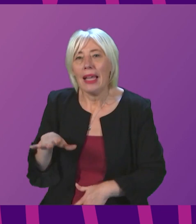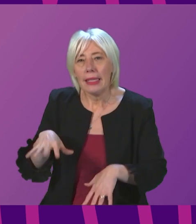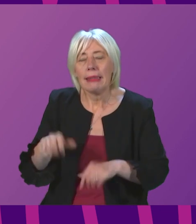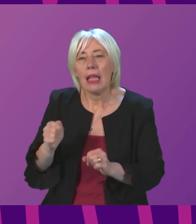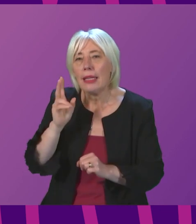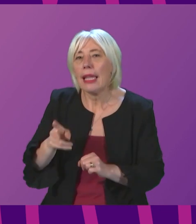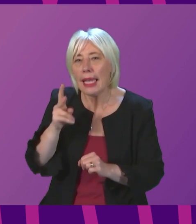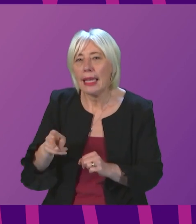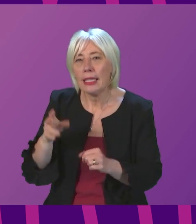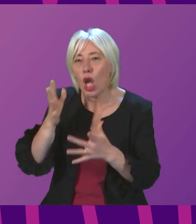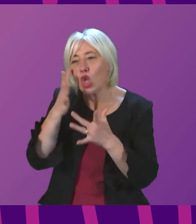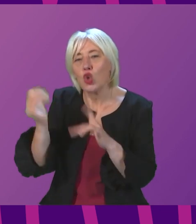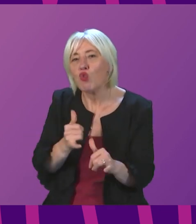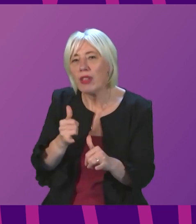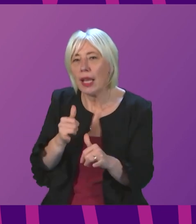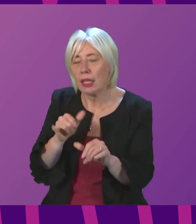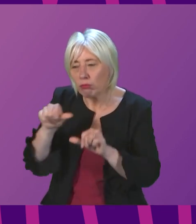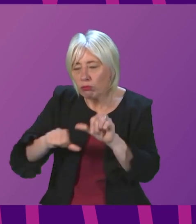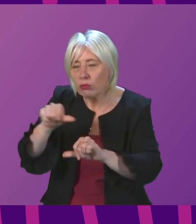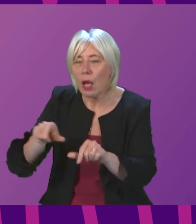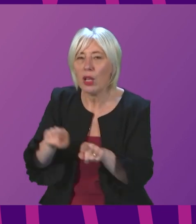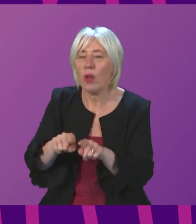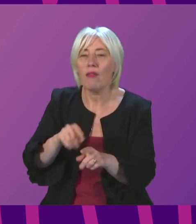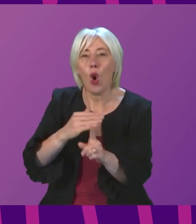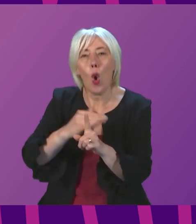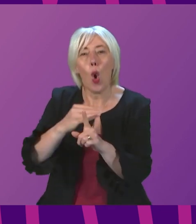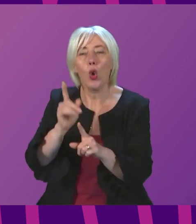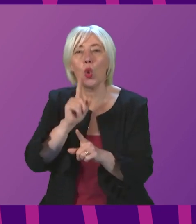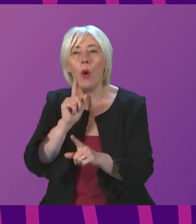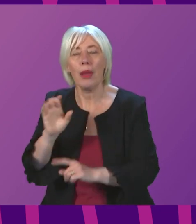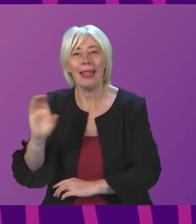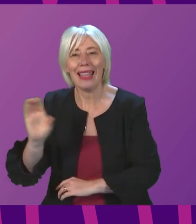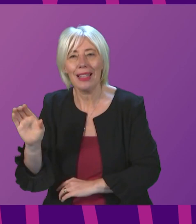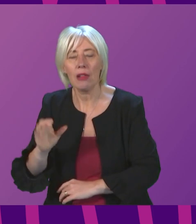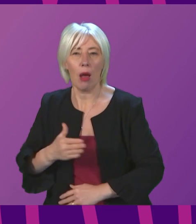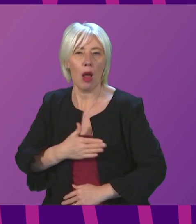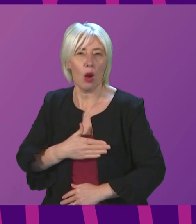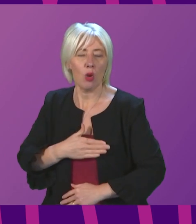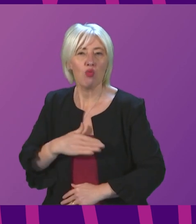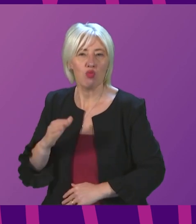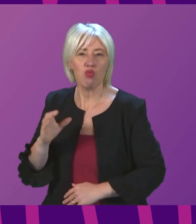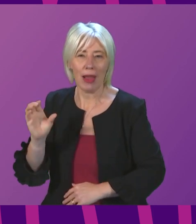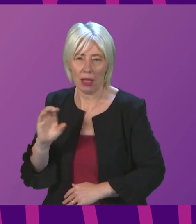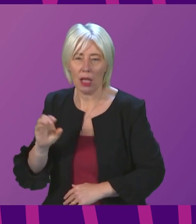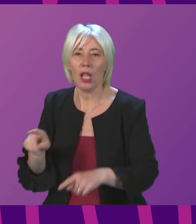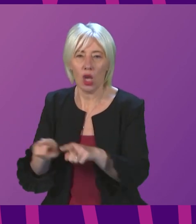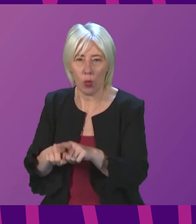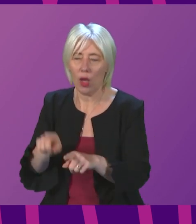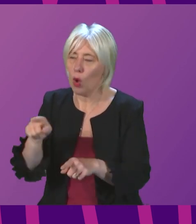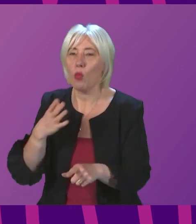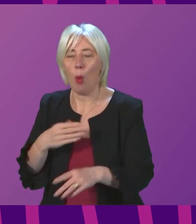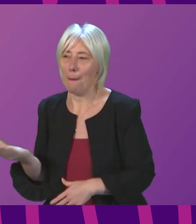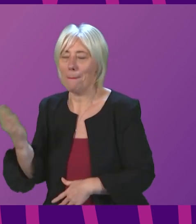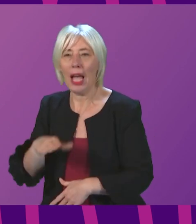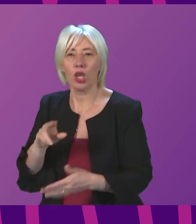have resumed. The issue with older women for breast cancer is correct and we want to get that back to normal